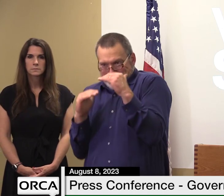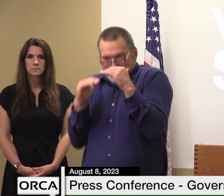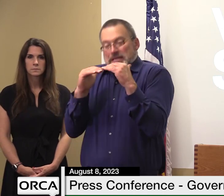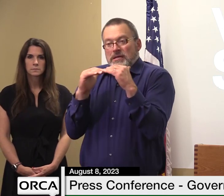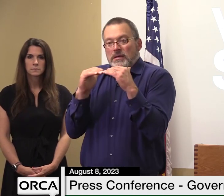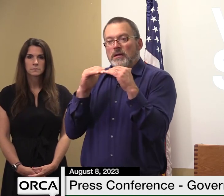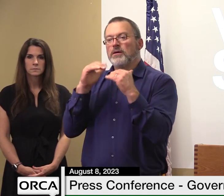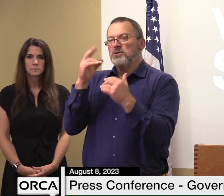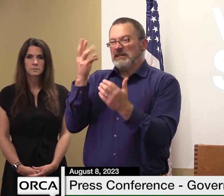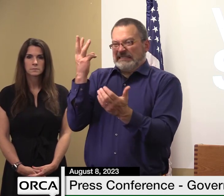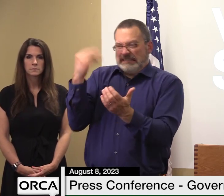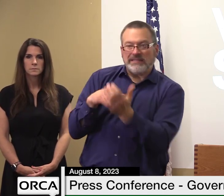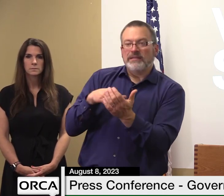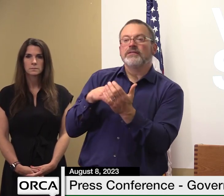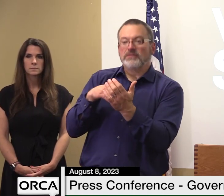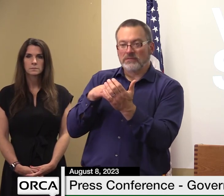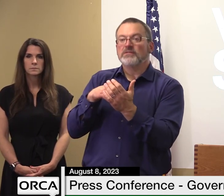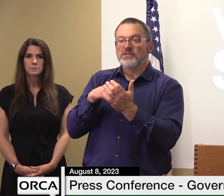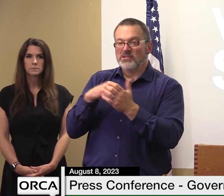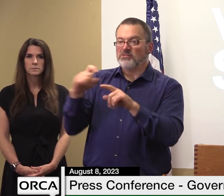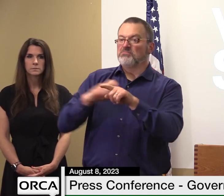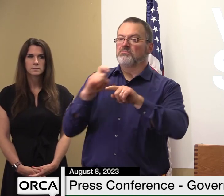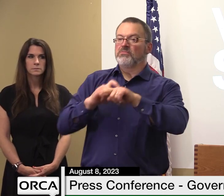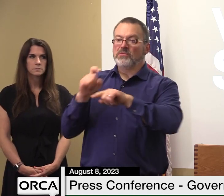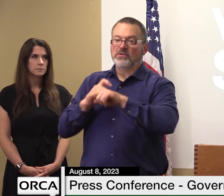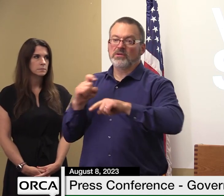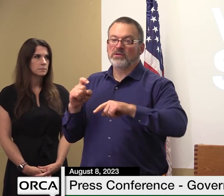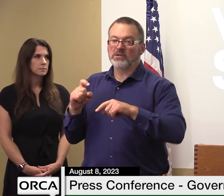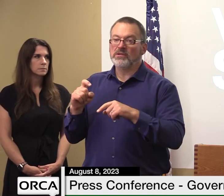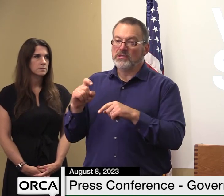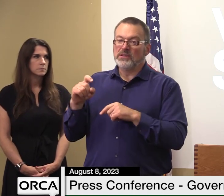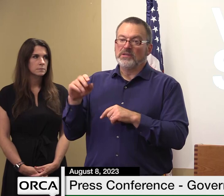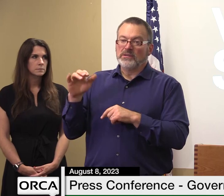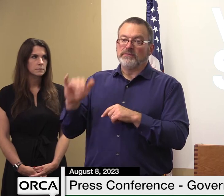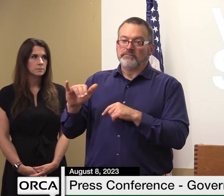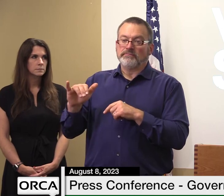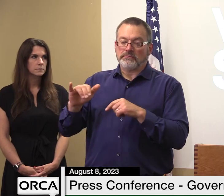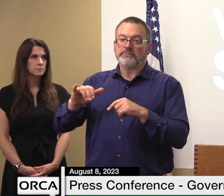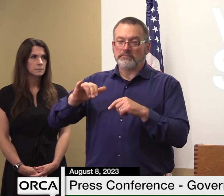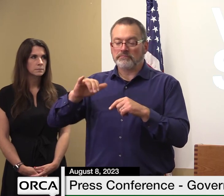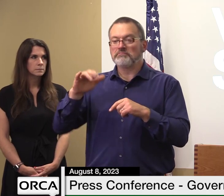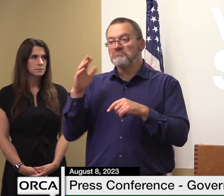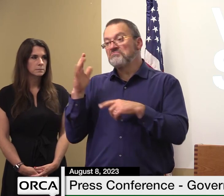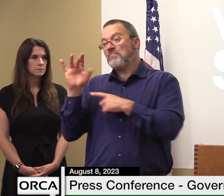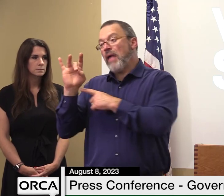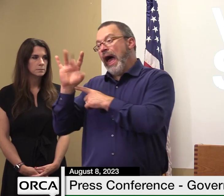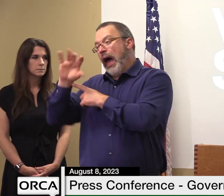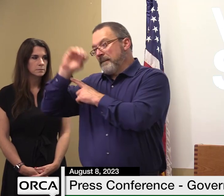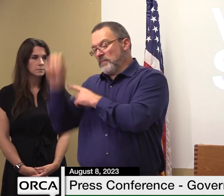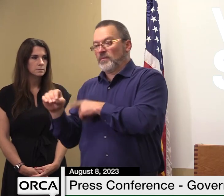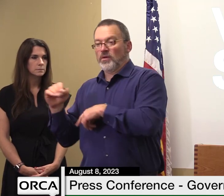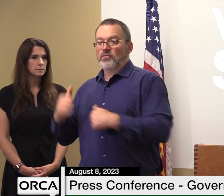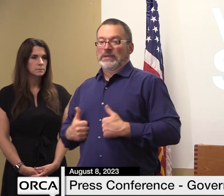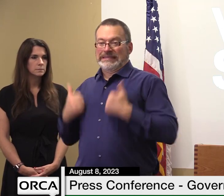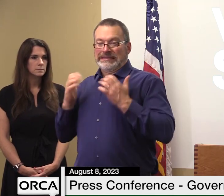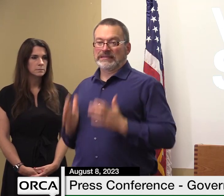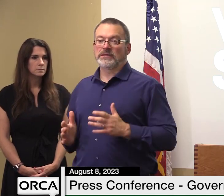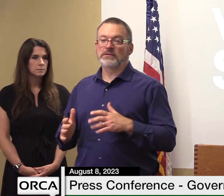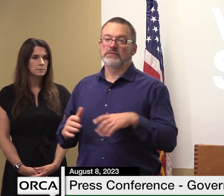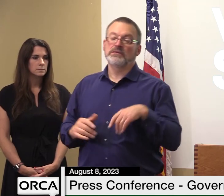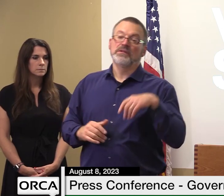85 percent of the calls were from individuals and 15 percent or 912 calls were from businesses